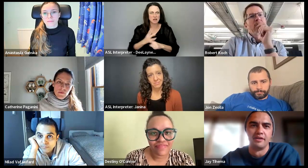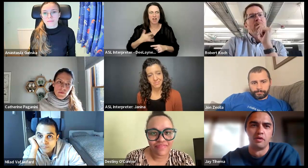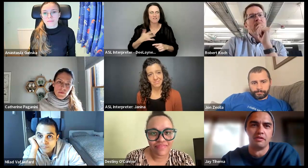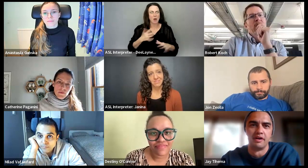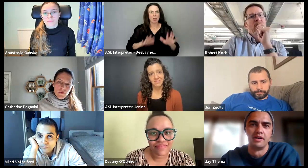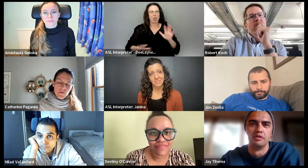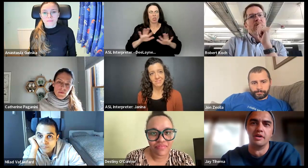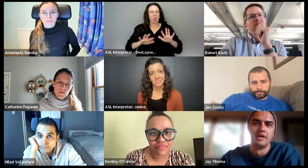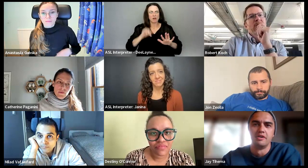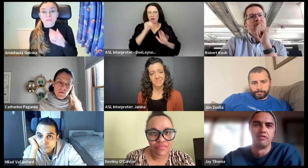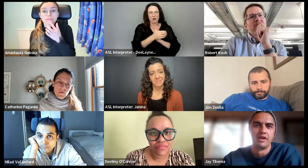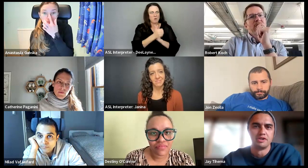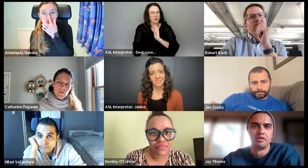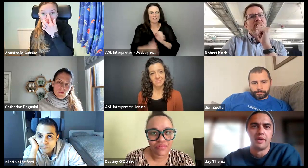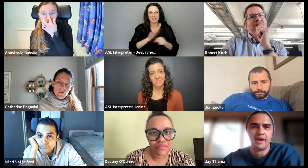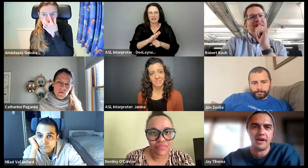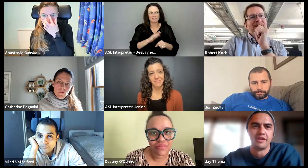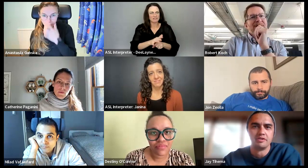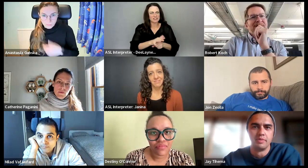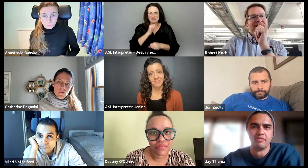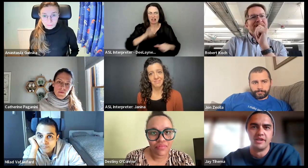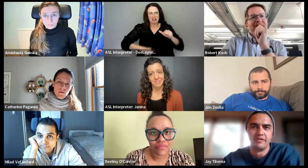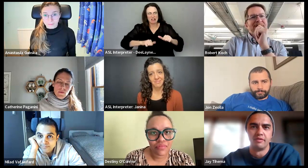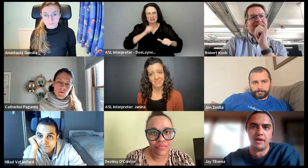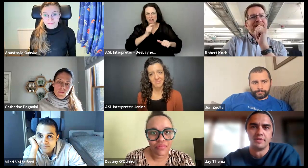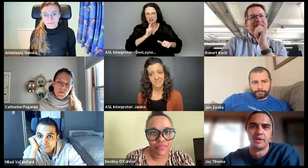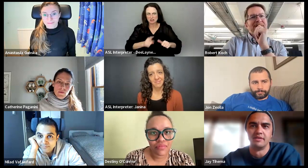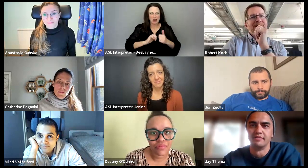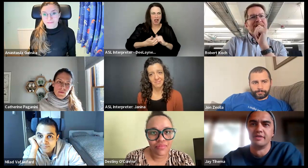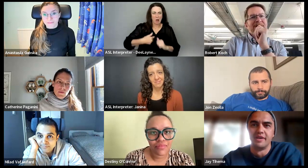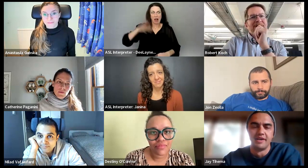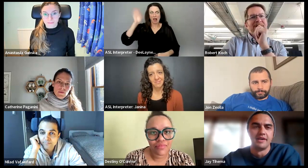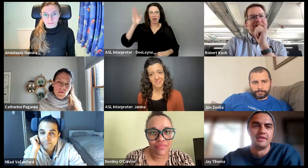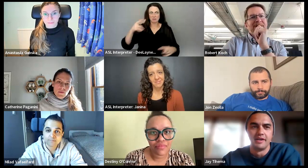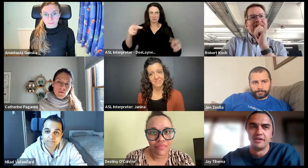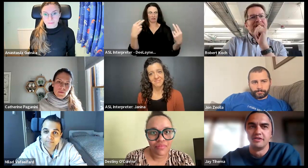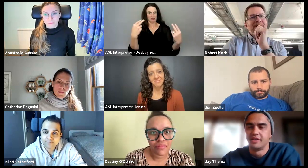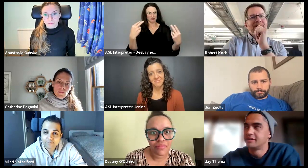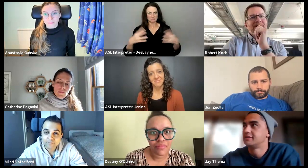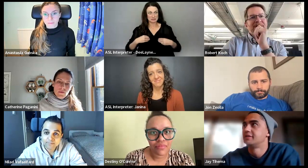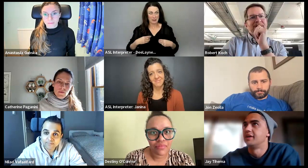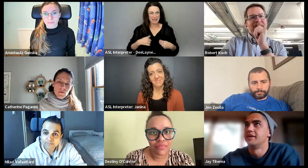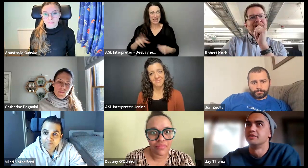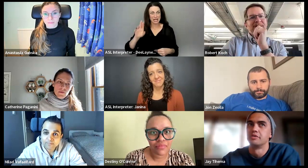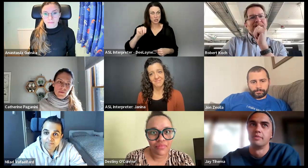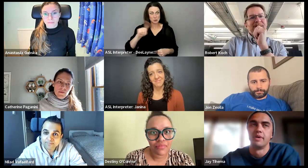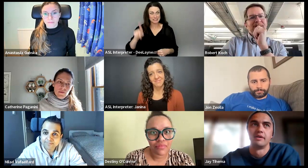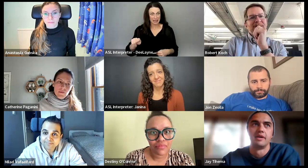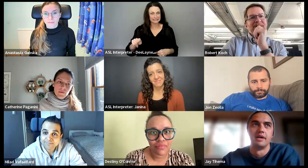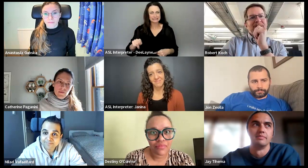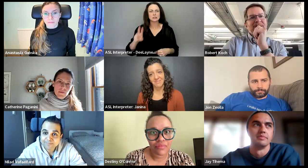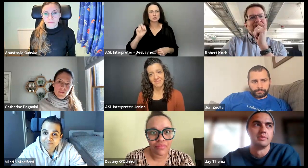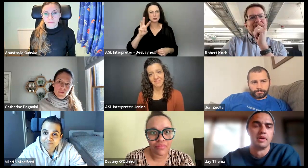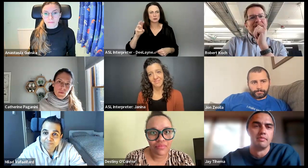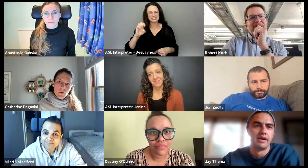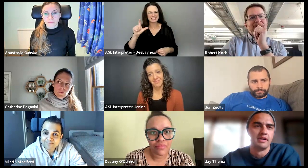and underqualified or not really sure about how things would be received from my perspective down here in New Zealand and talking about